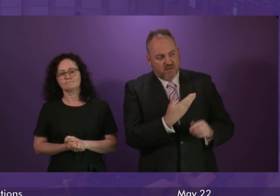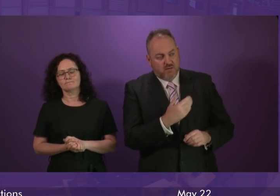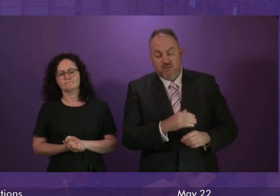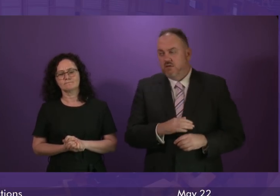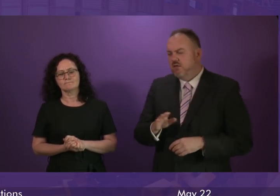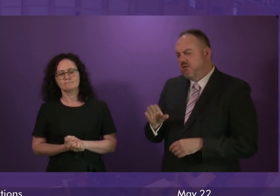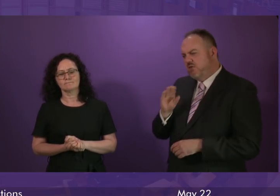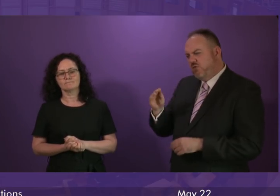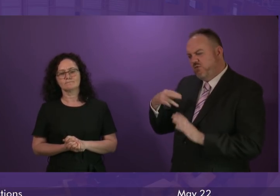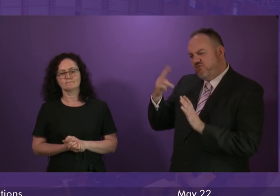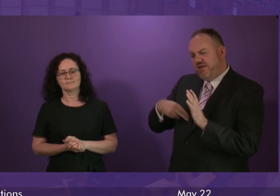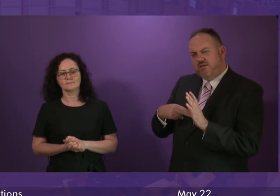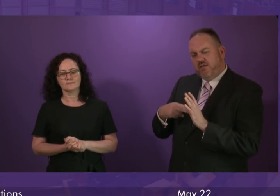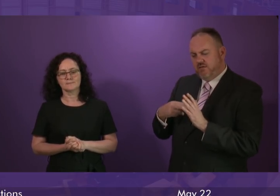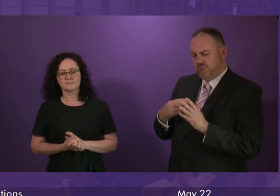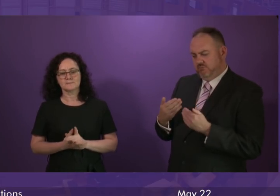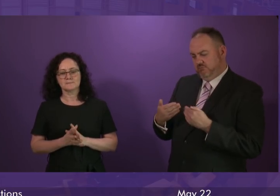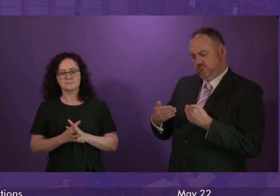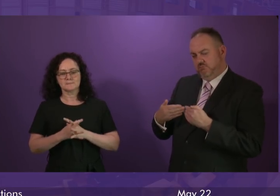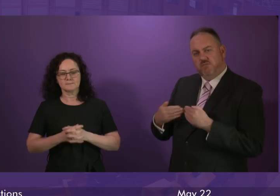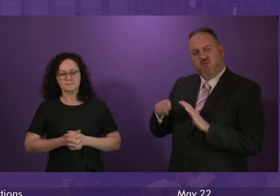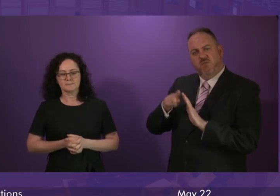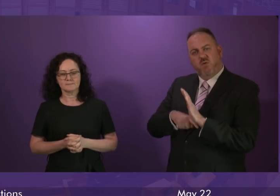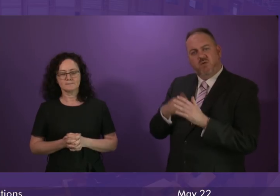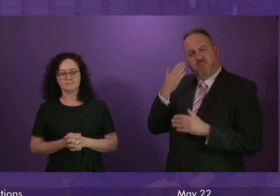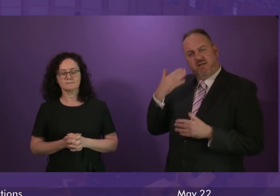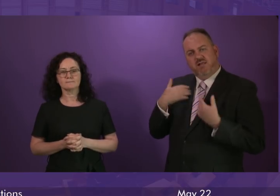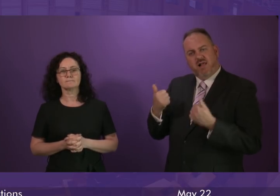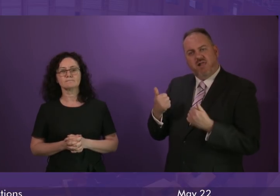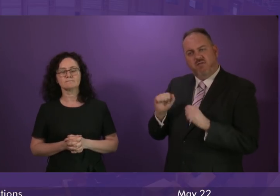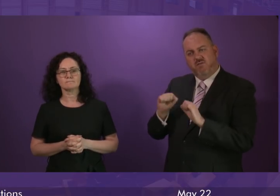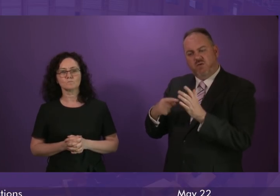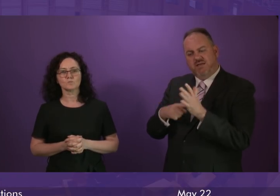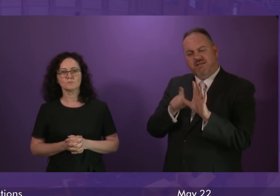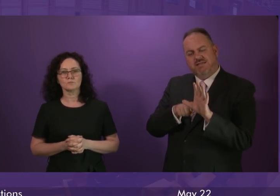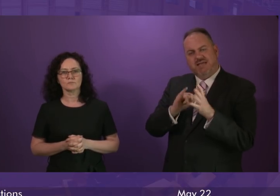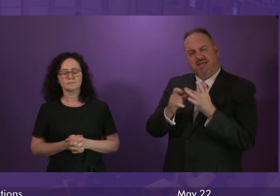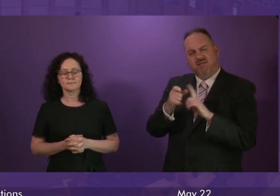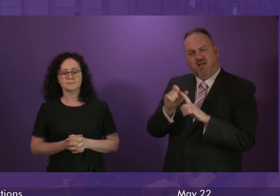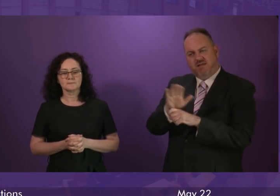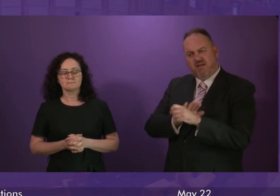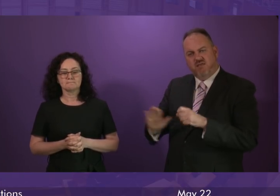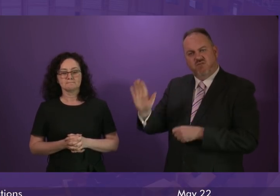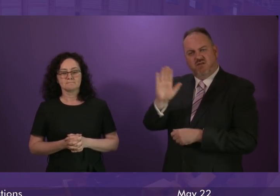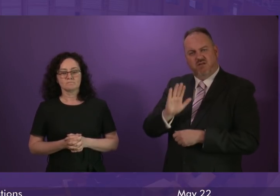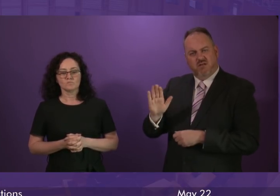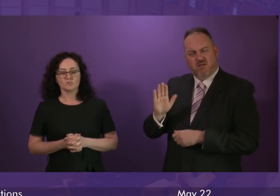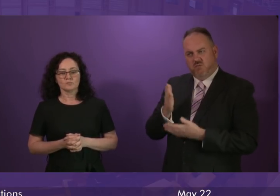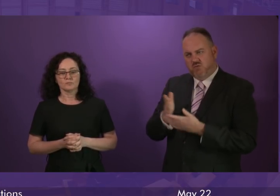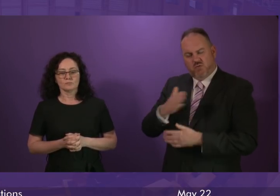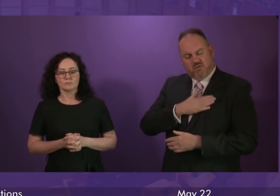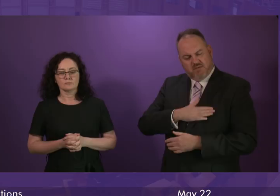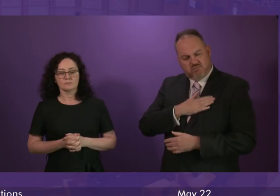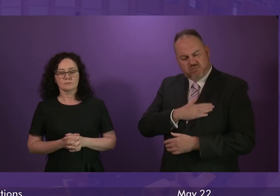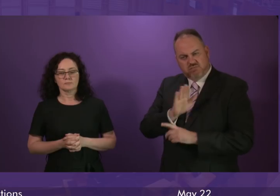read the interim report on mental health in Tayside. My thoughts are with all the families affected by this report and its terrible